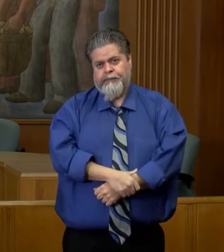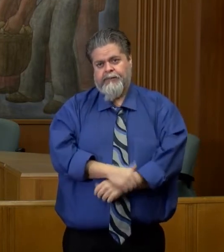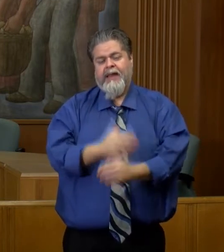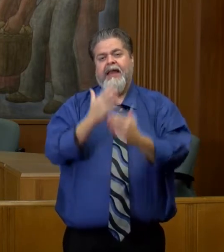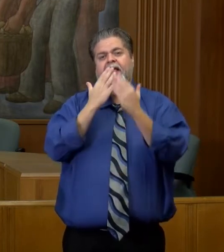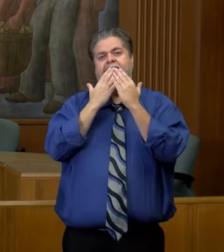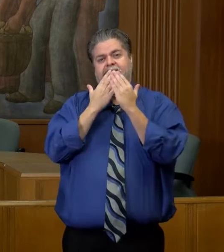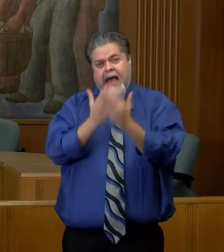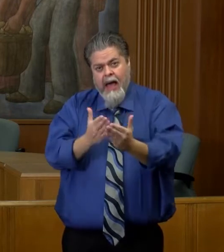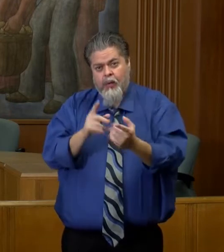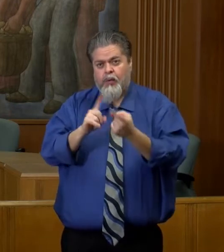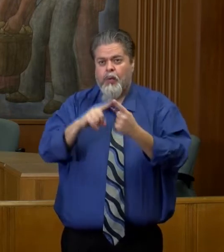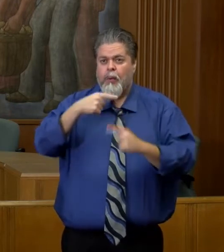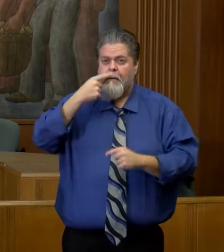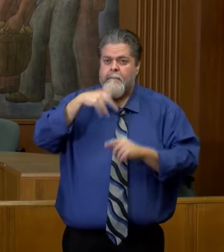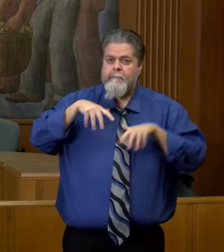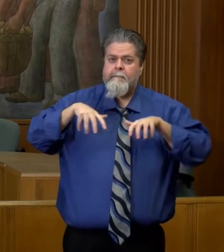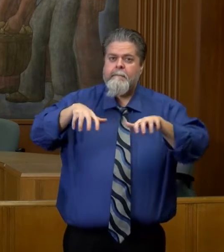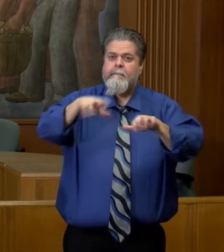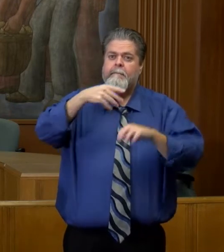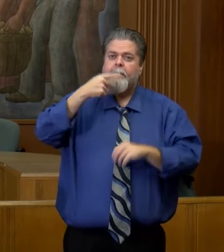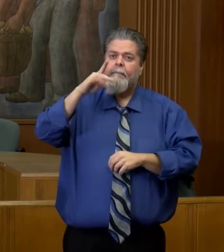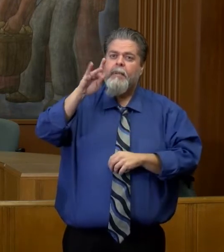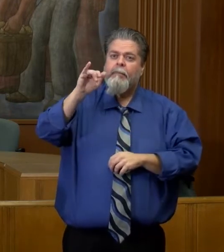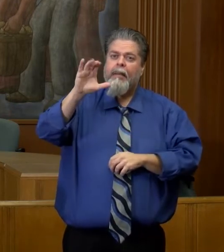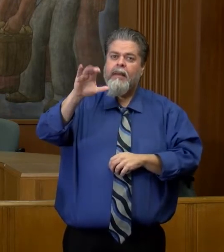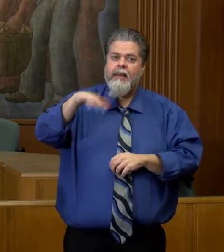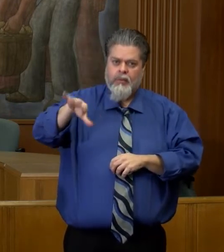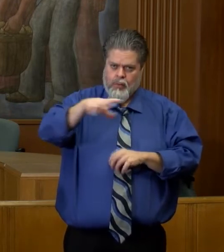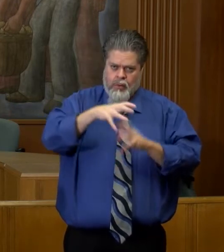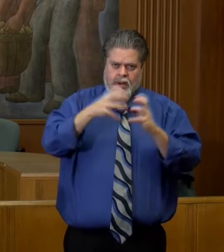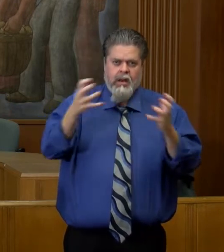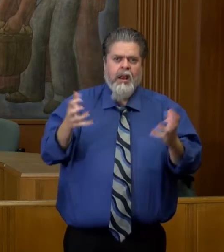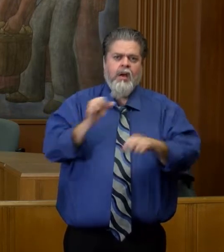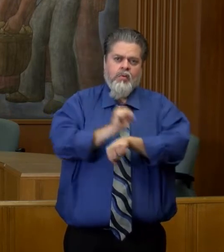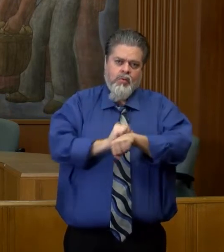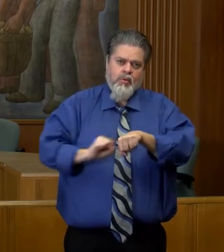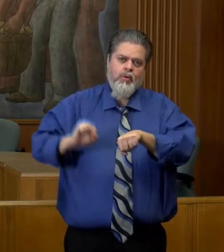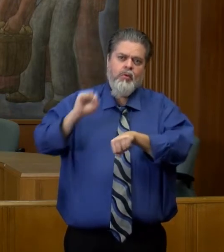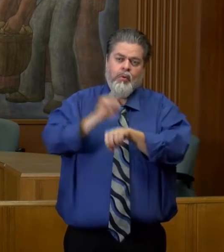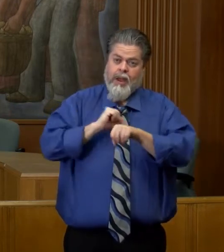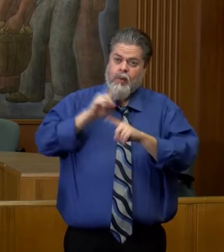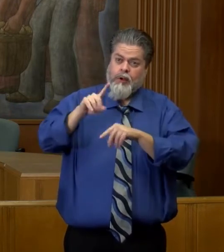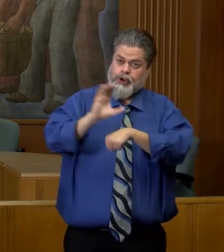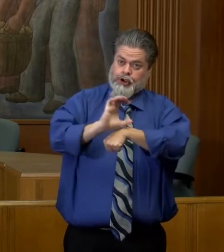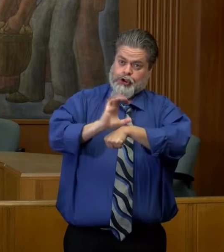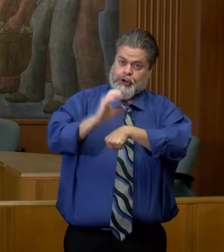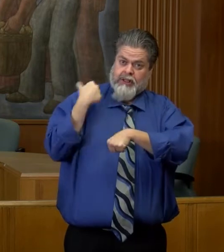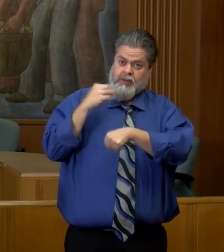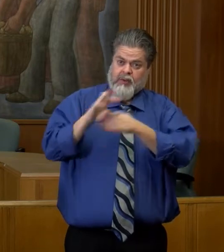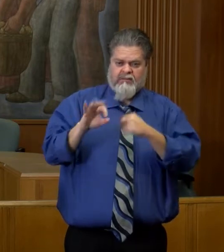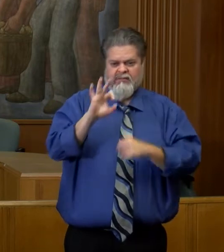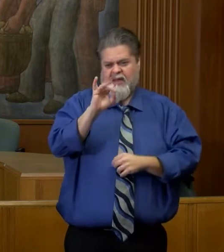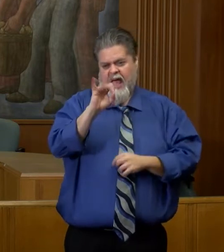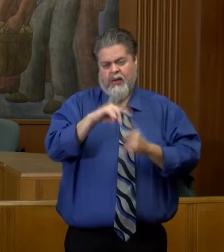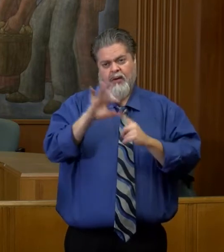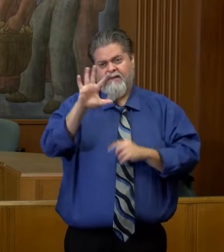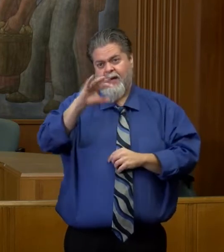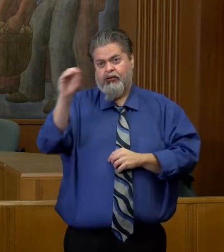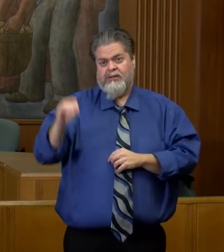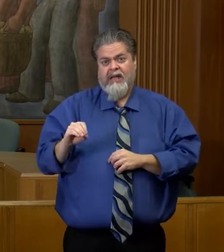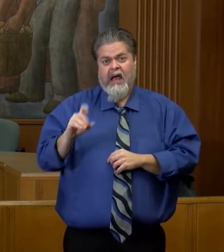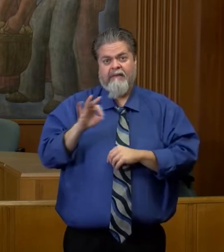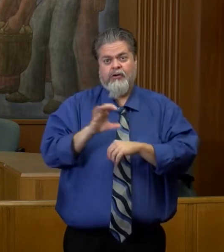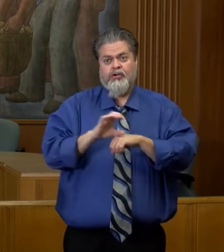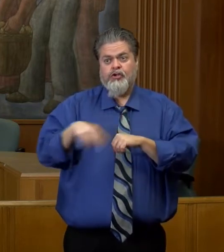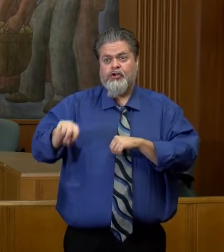Thank you to the public that is already doing so much. As at church this weekend, 90, 95% of the people in church